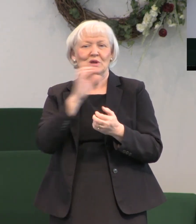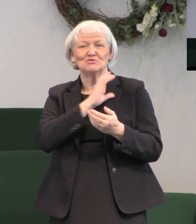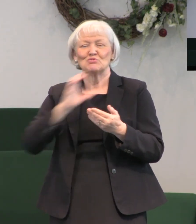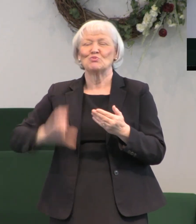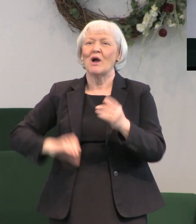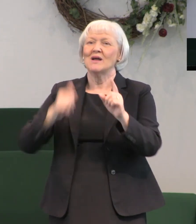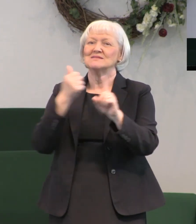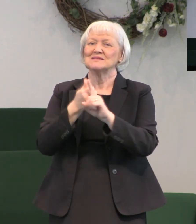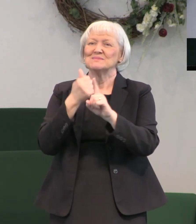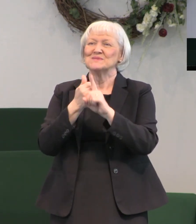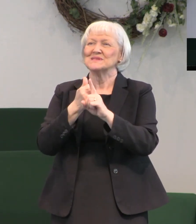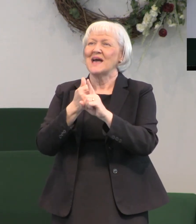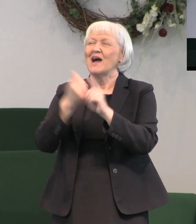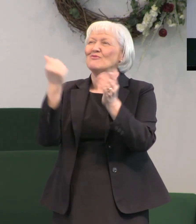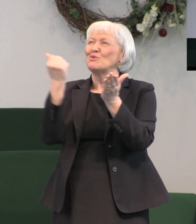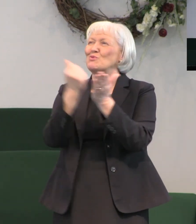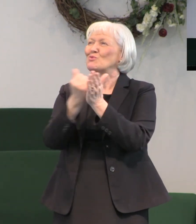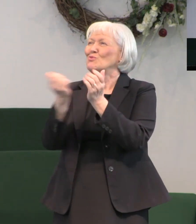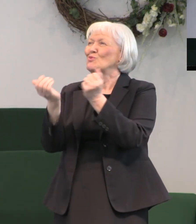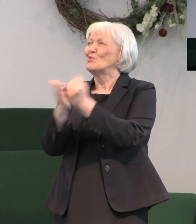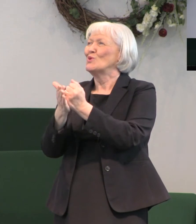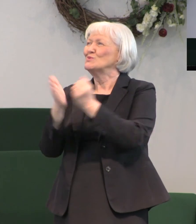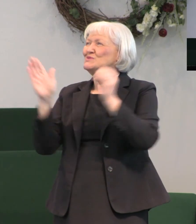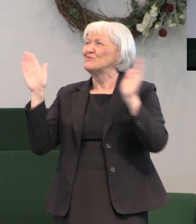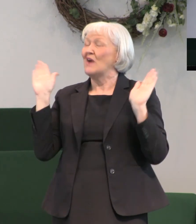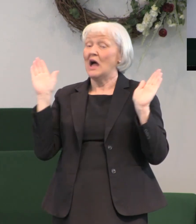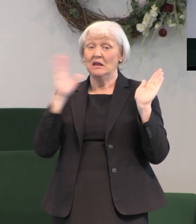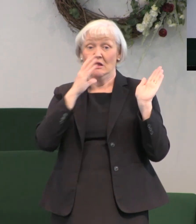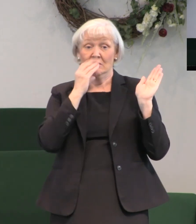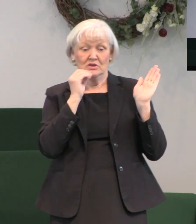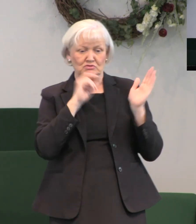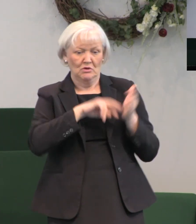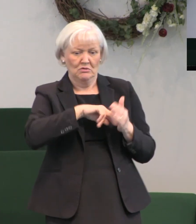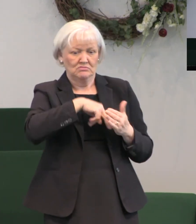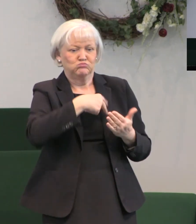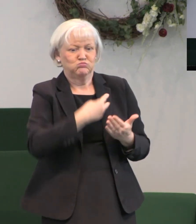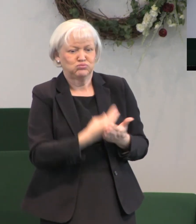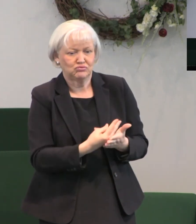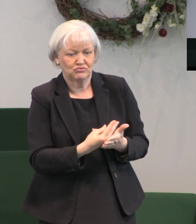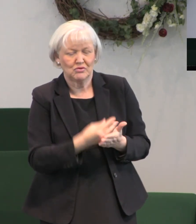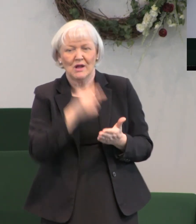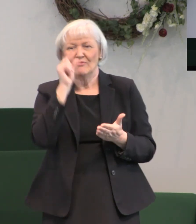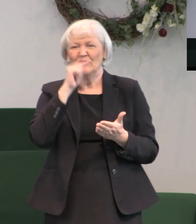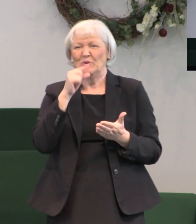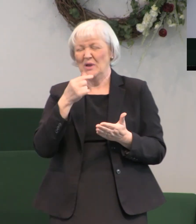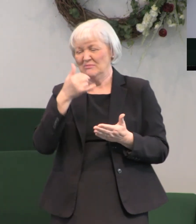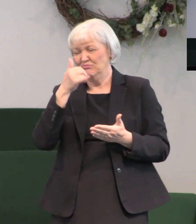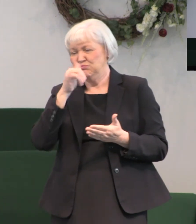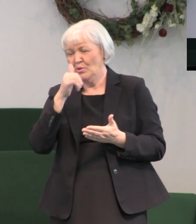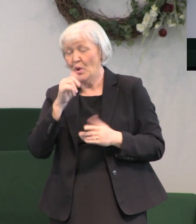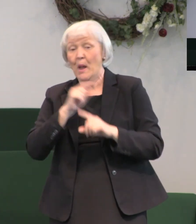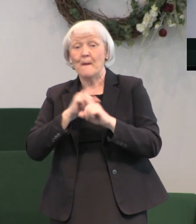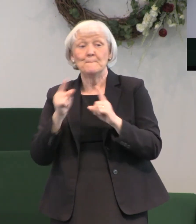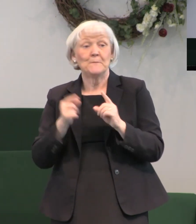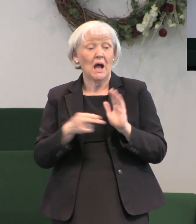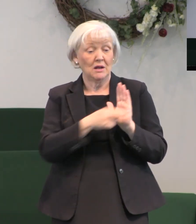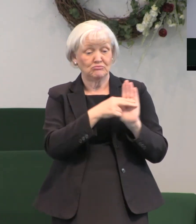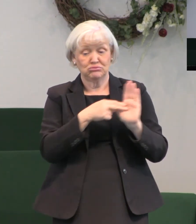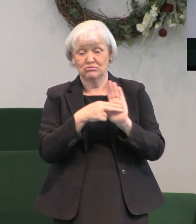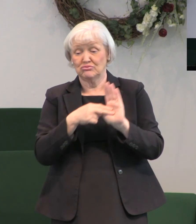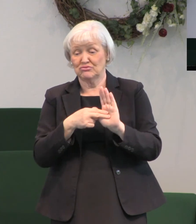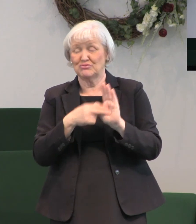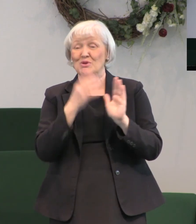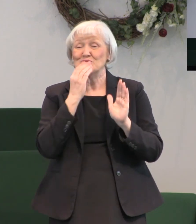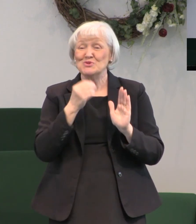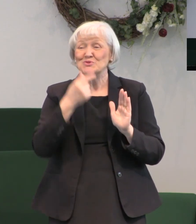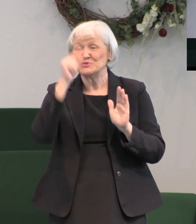under the Jews a stumbling block to the Greeks foolishness but unto them who are called both Jews and Greeks Christ the power of God